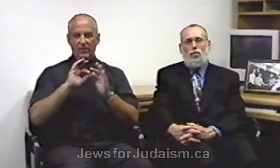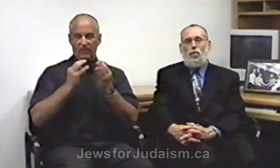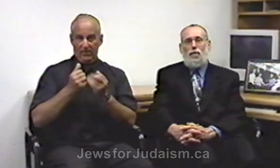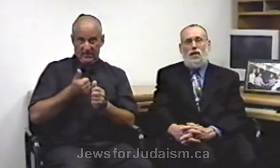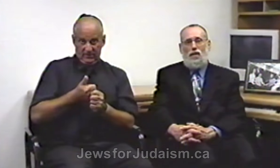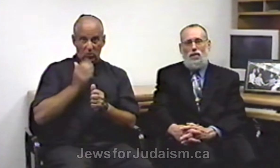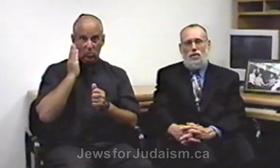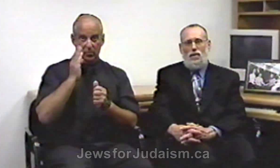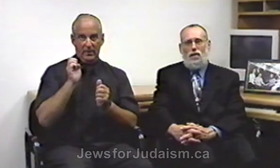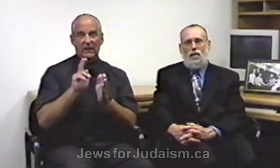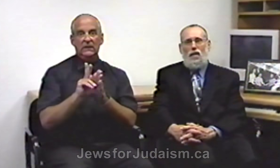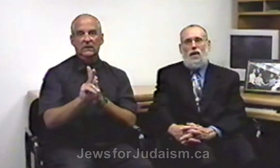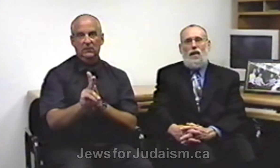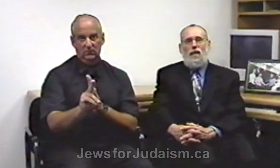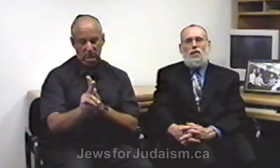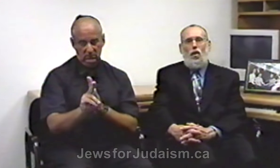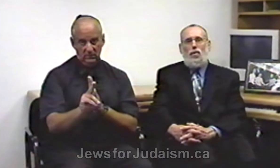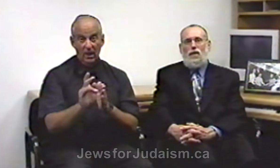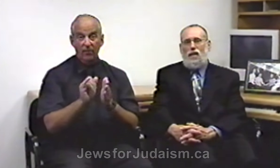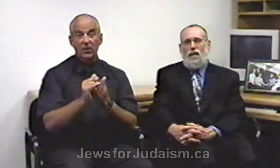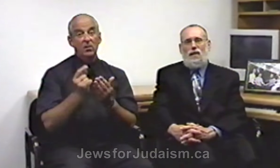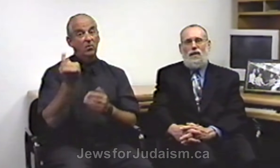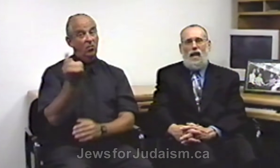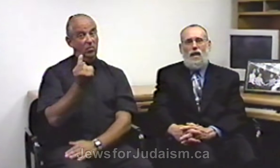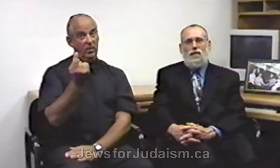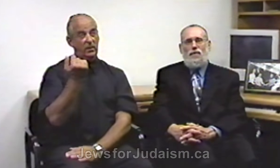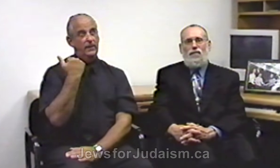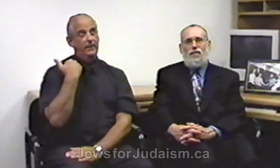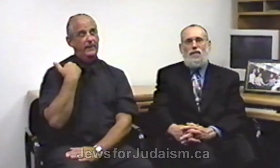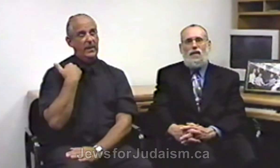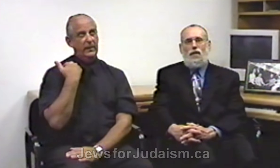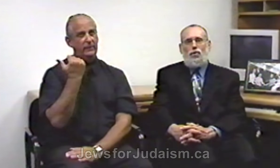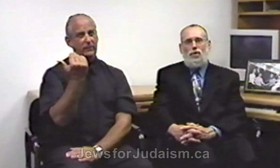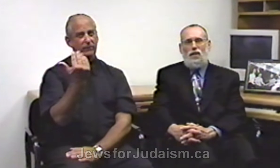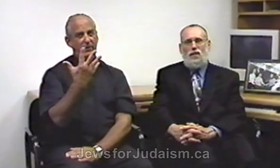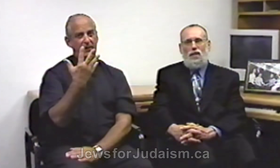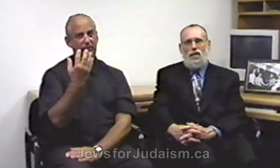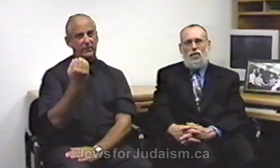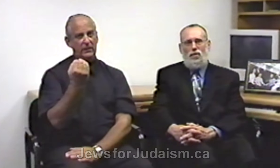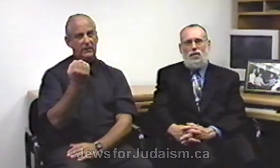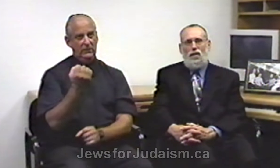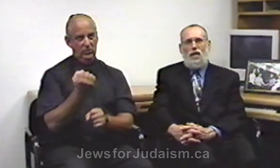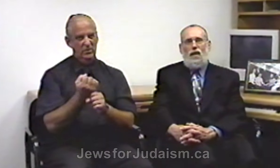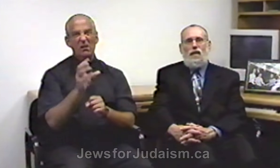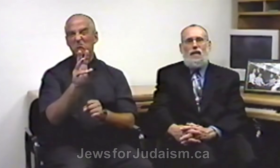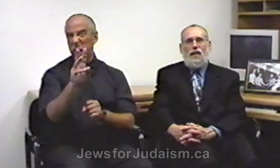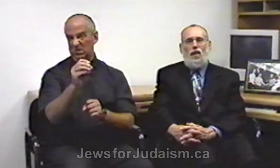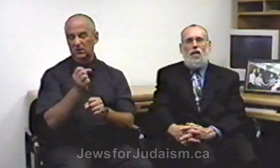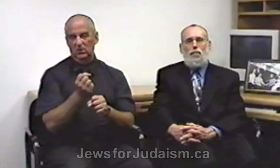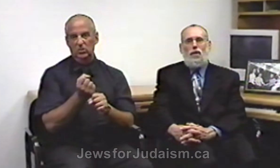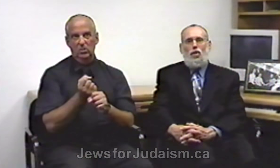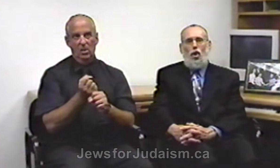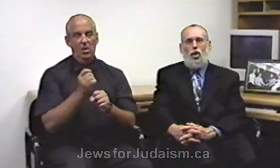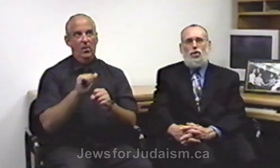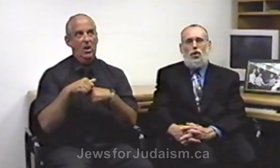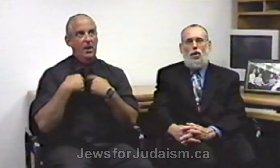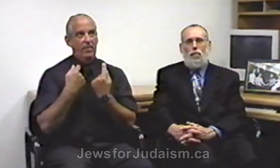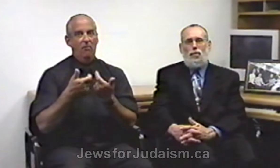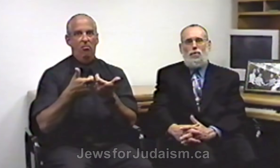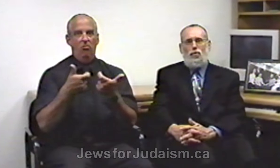would be killed. It's only in the last 50 to 60 years that there have been large numbers of